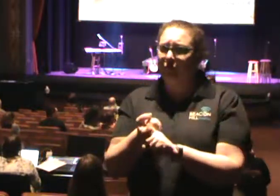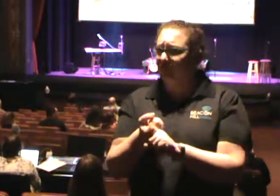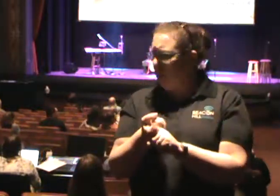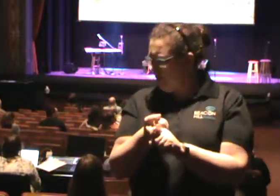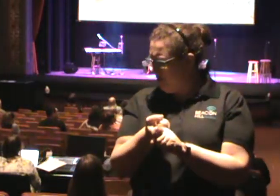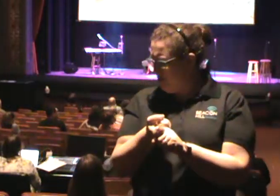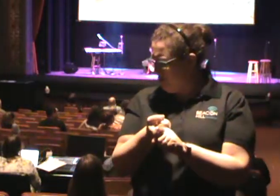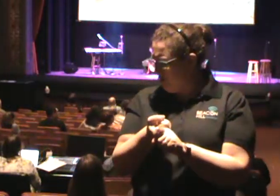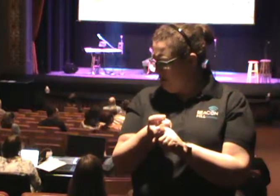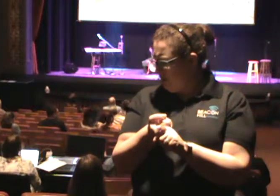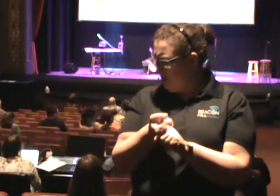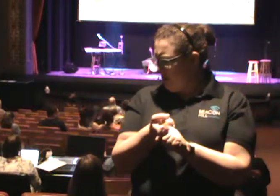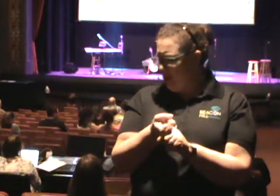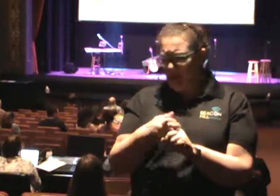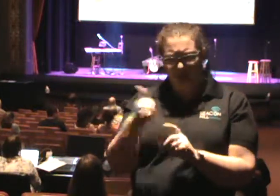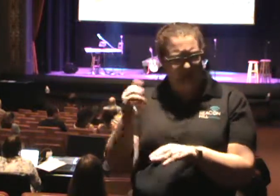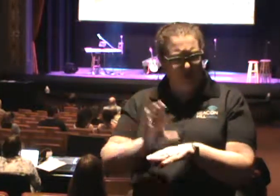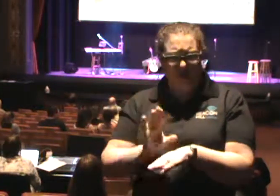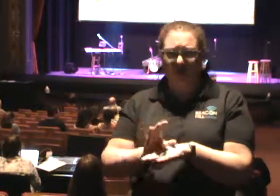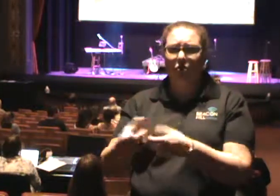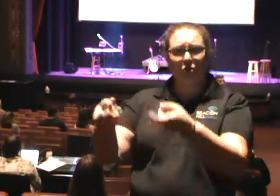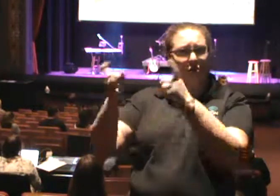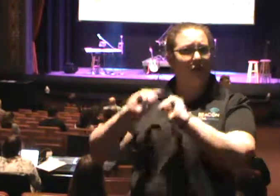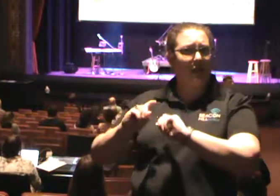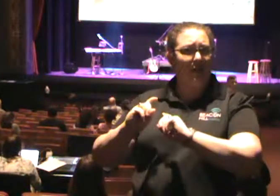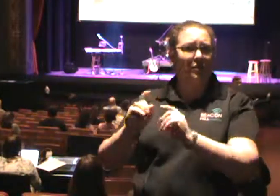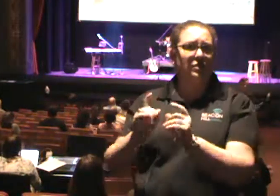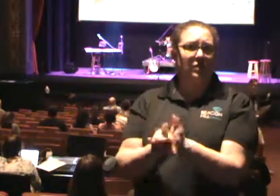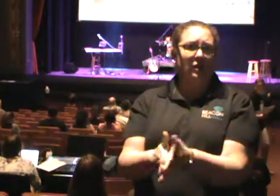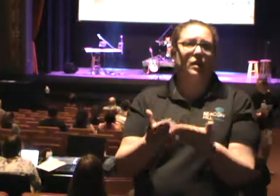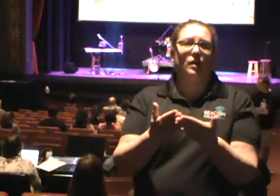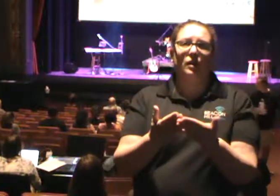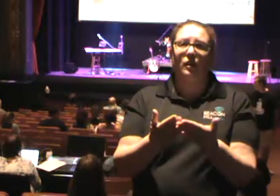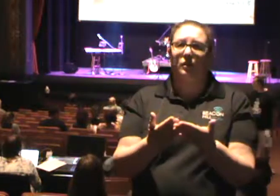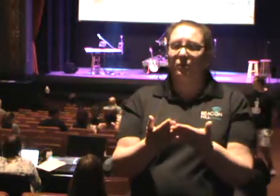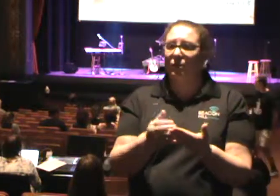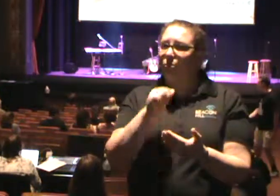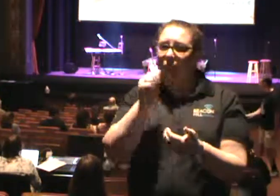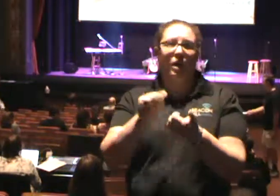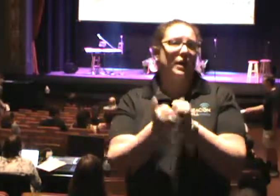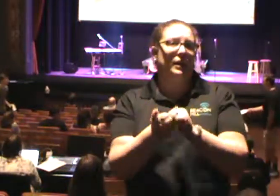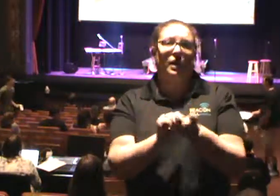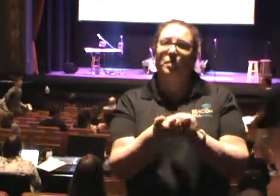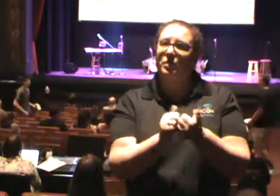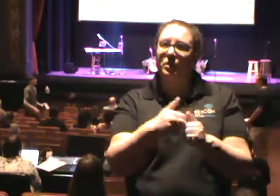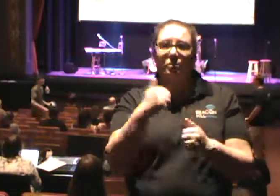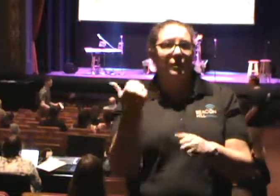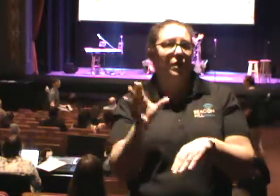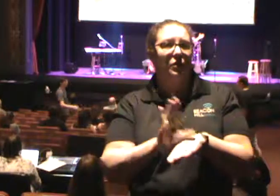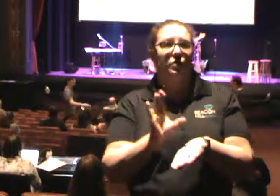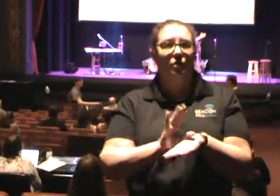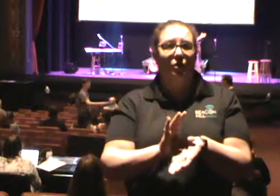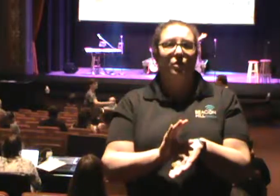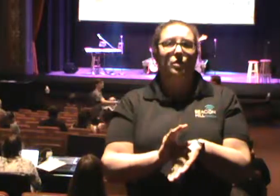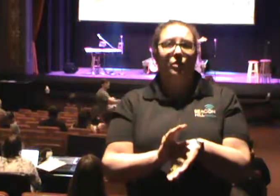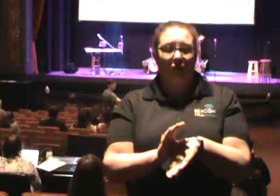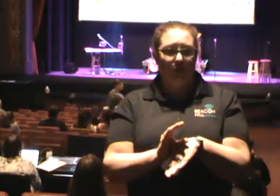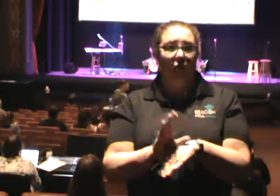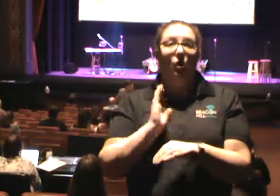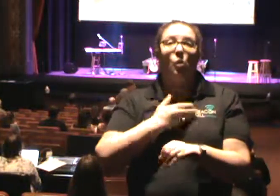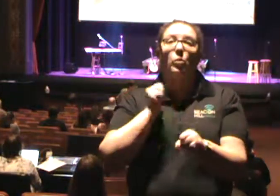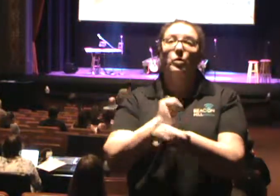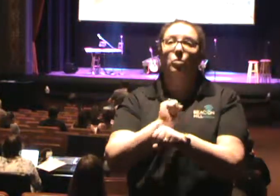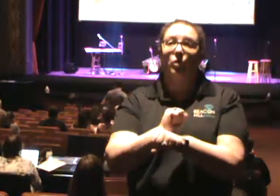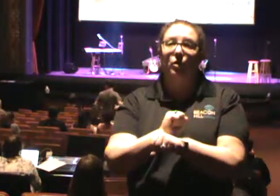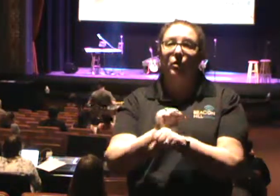Baptist Church who provided these Bibles to us. We are not in competition with other churches. We work